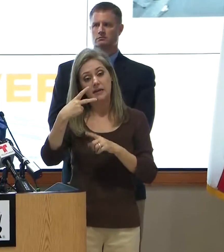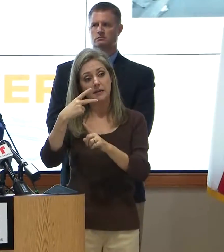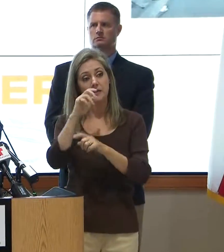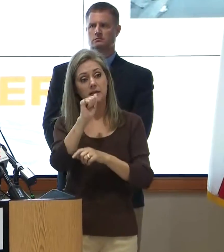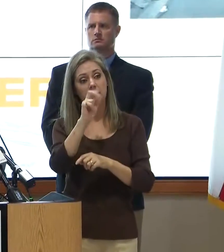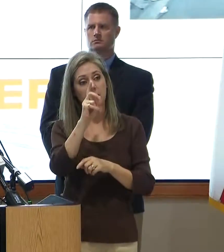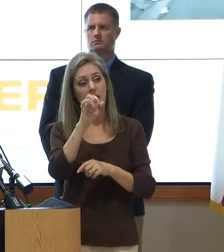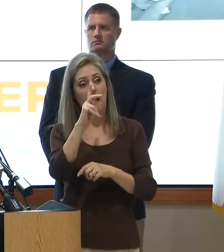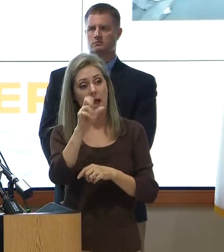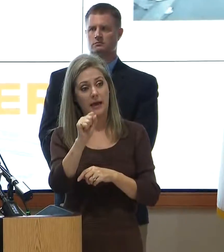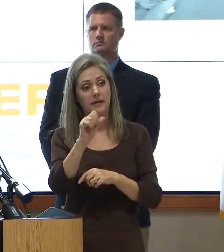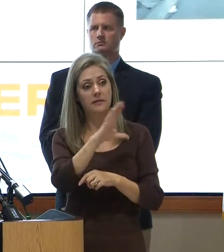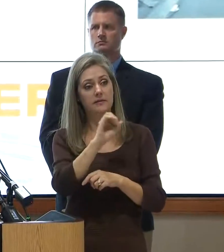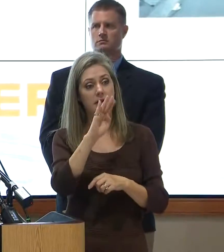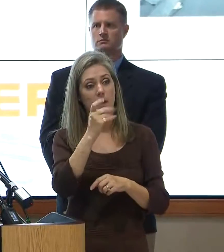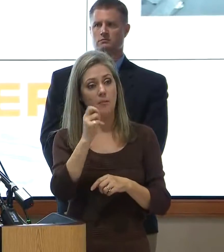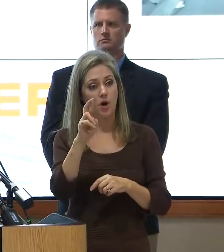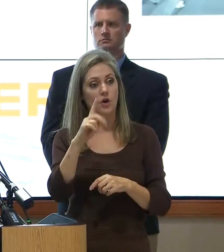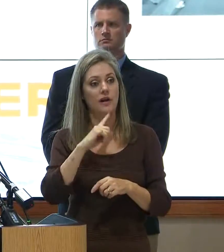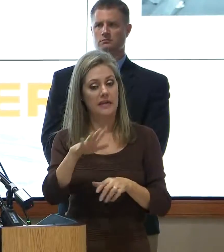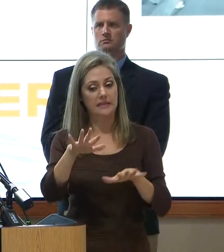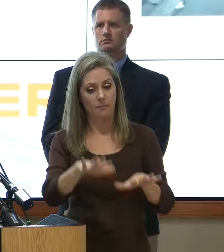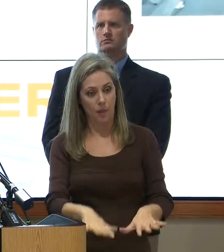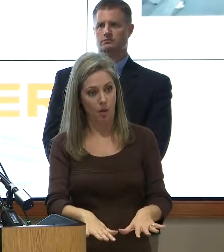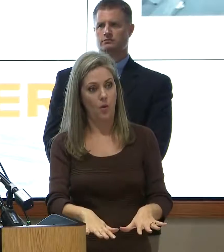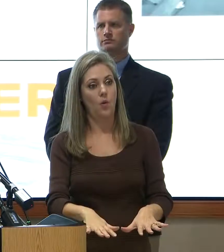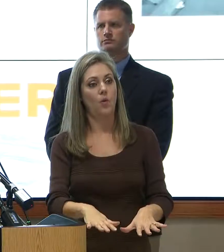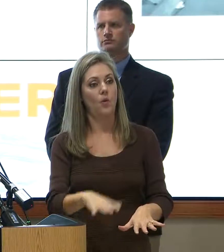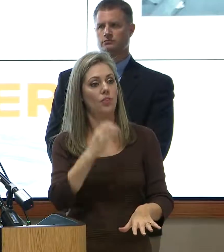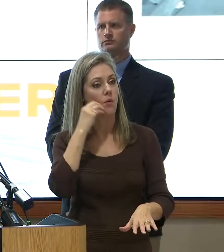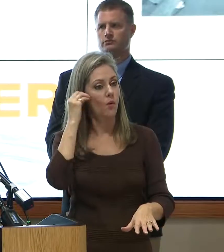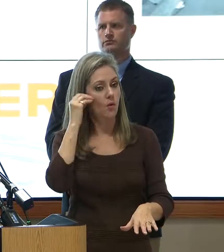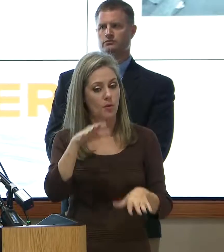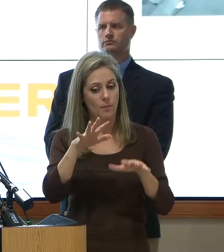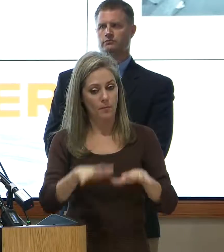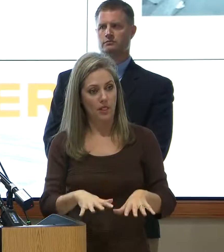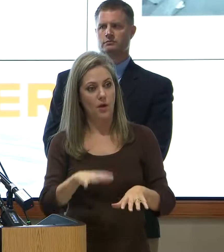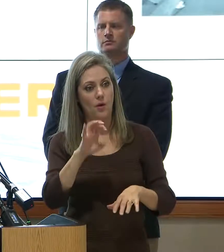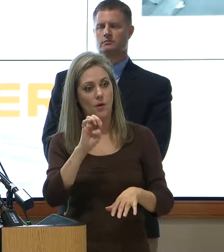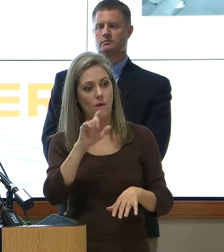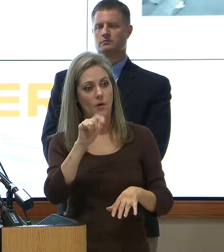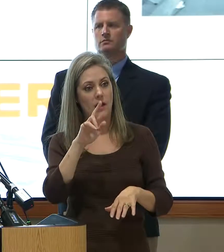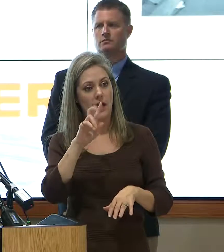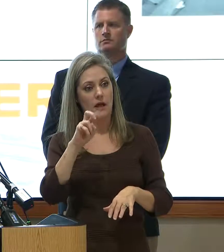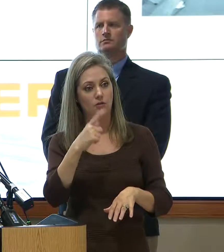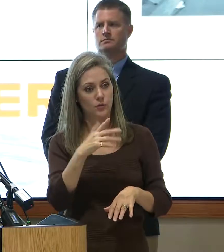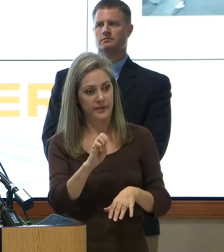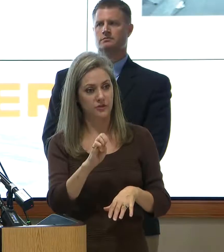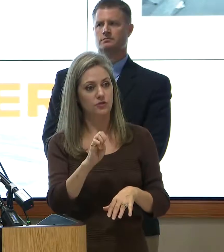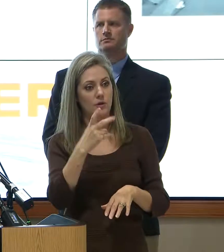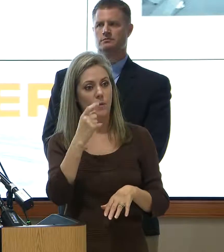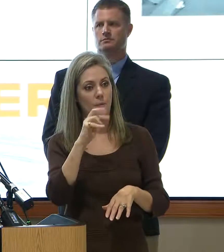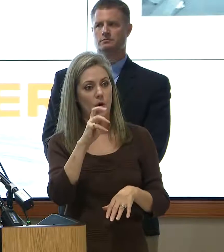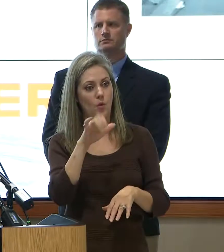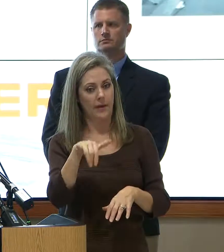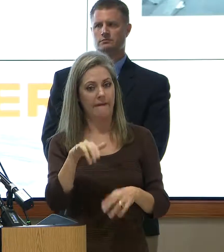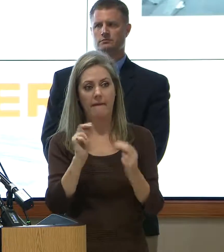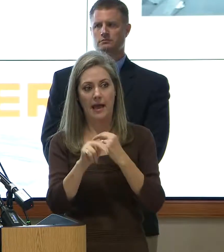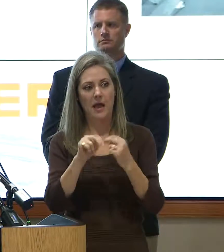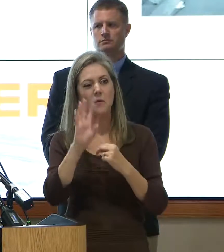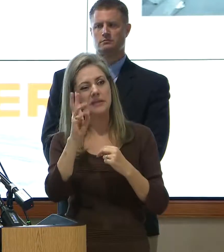and Barker. It is below all the homes. is below Eldridge Parkway. And it is pretty much below Highway 6. Highway 6 is open.